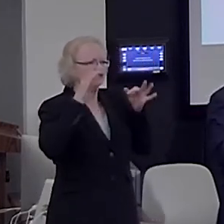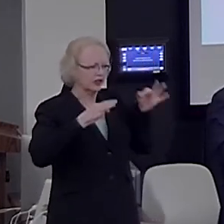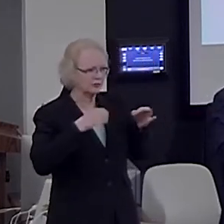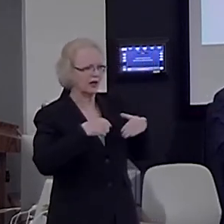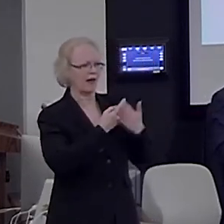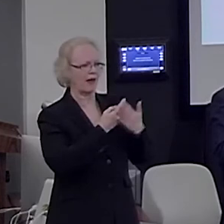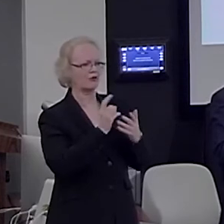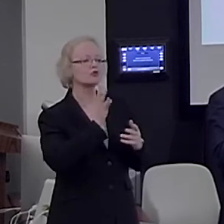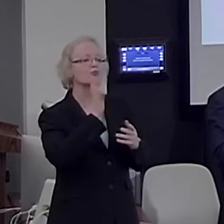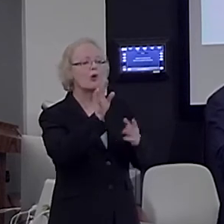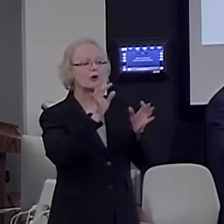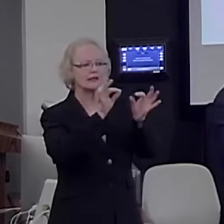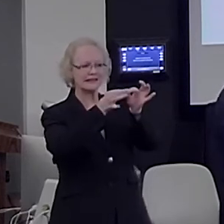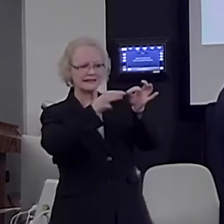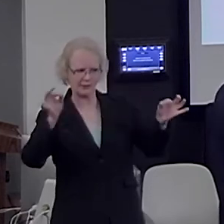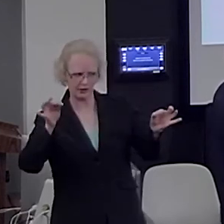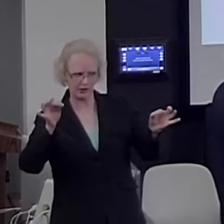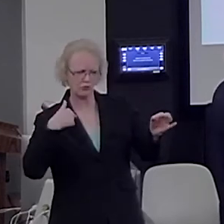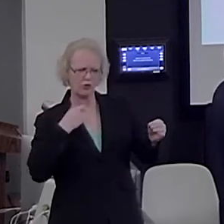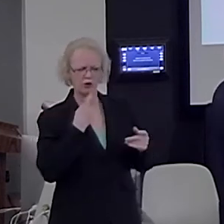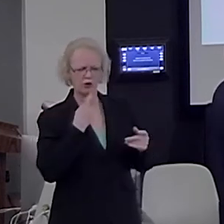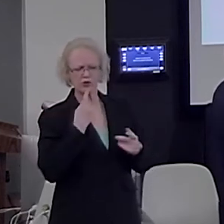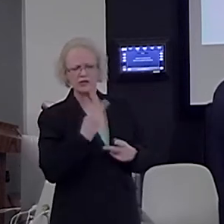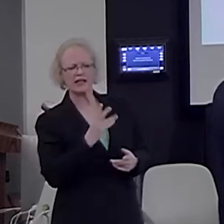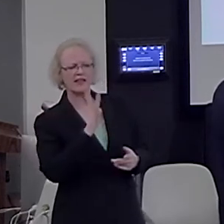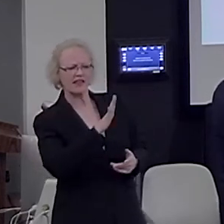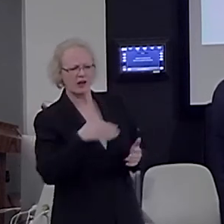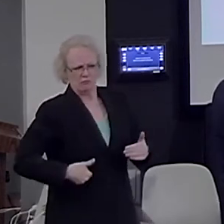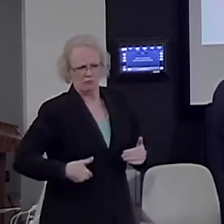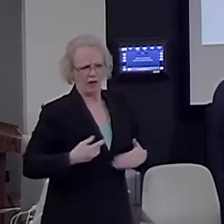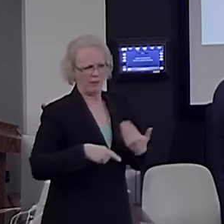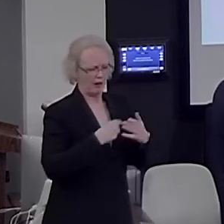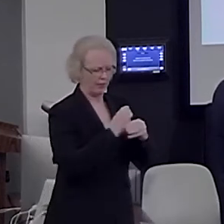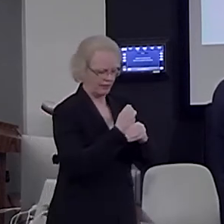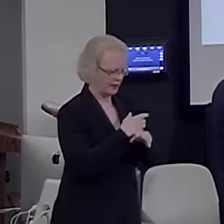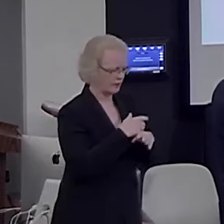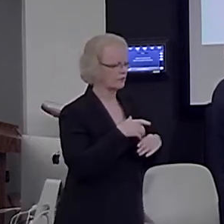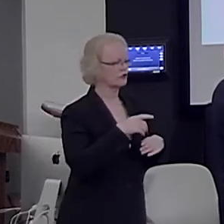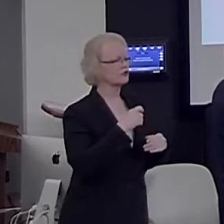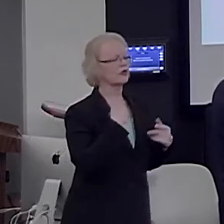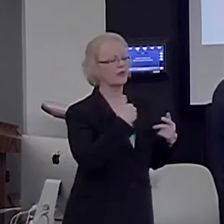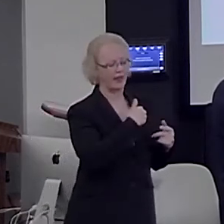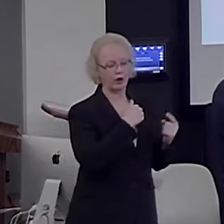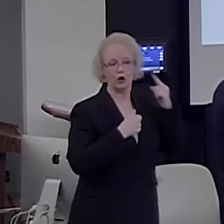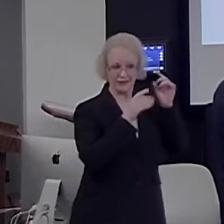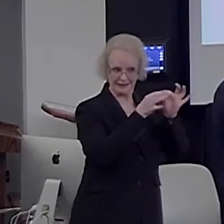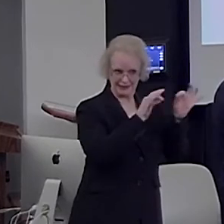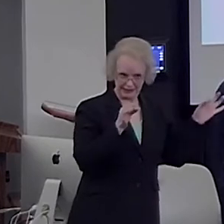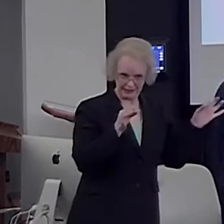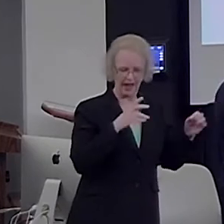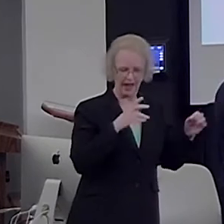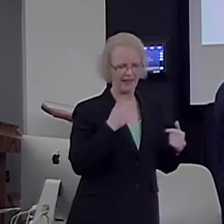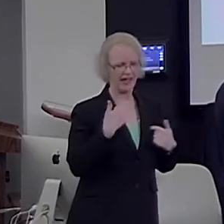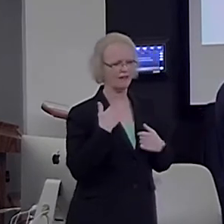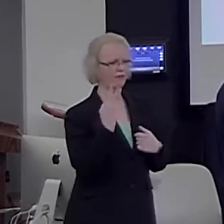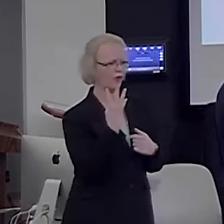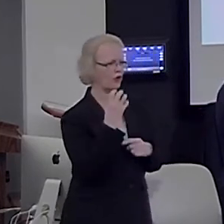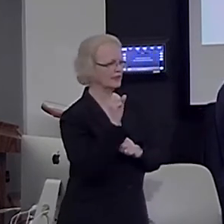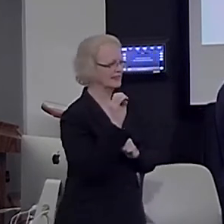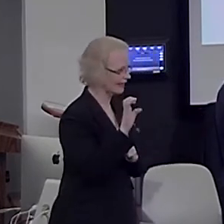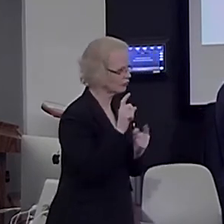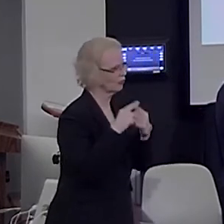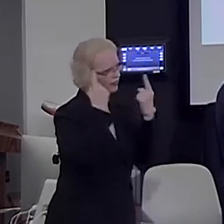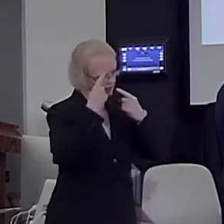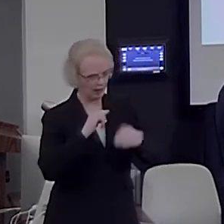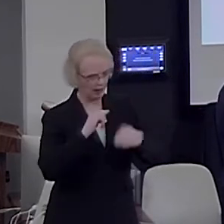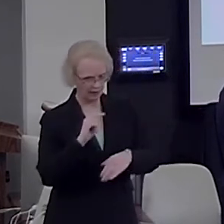to improve their intuitions of mathematics. So, they heard a sentence, they had four seconds to think about it, and